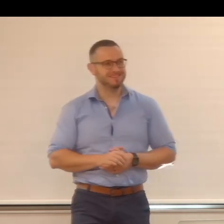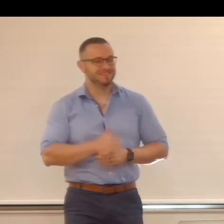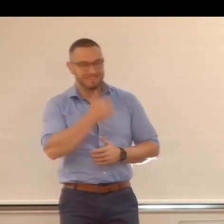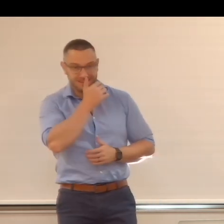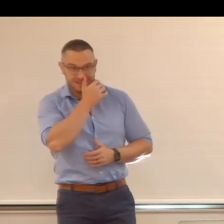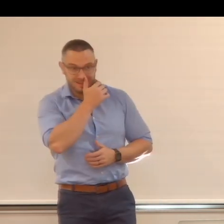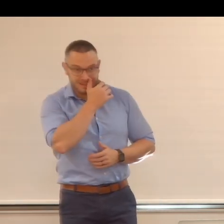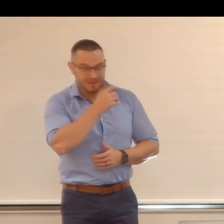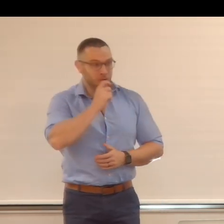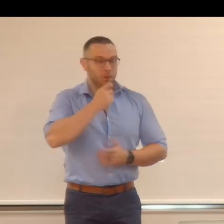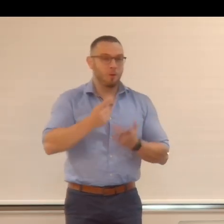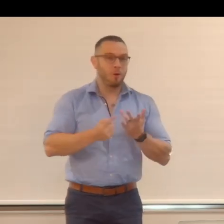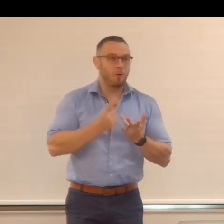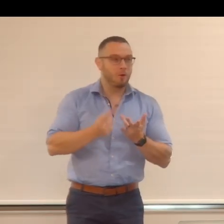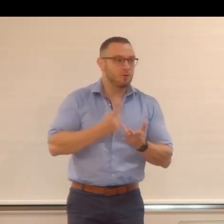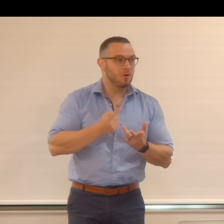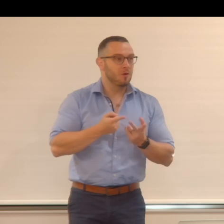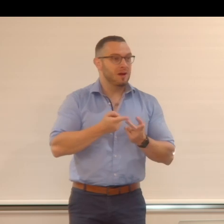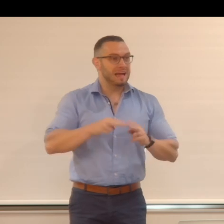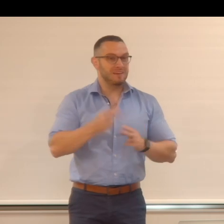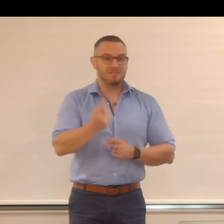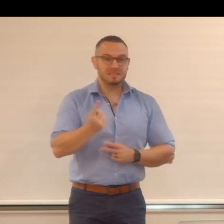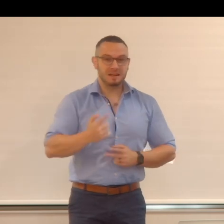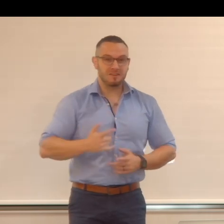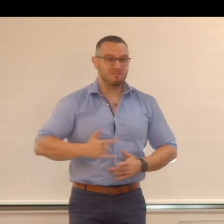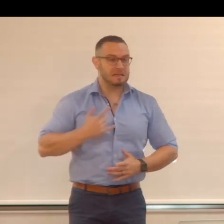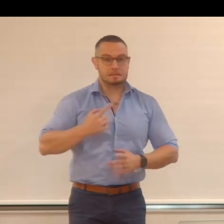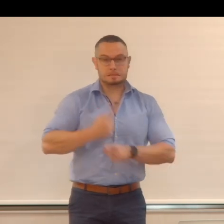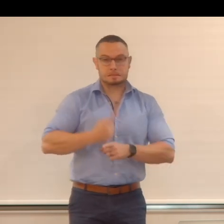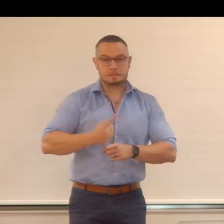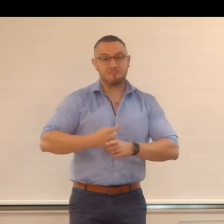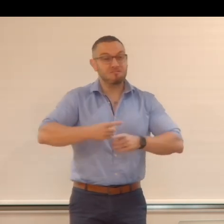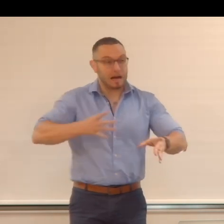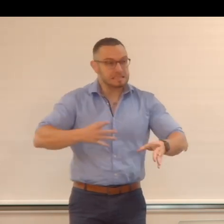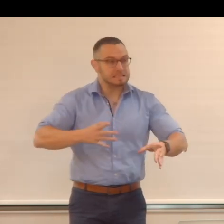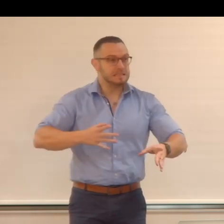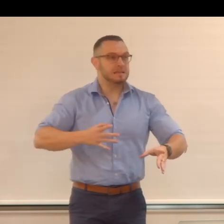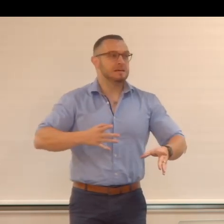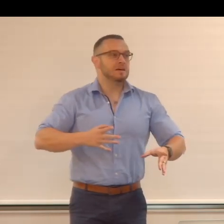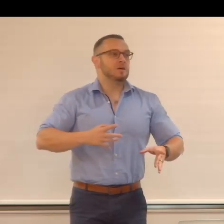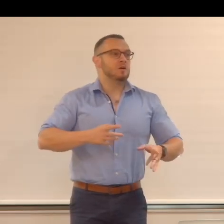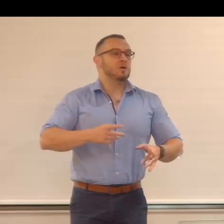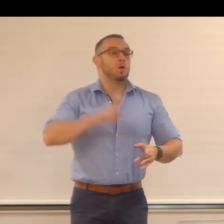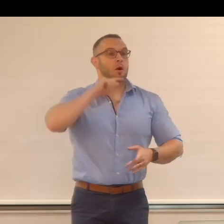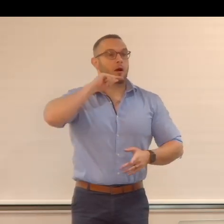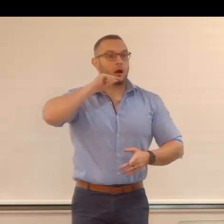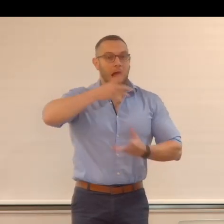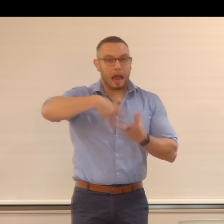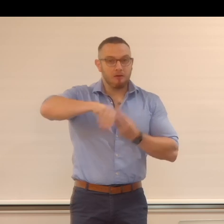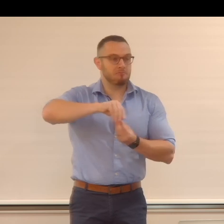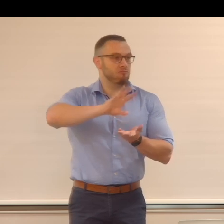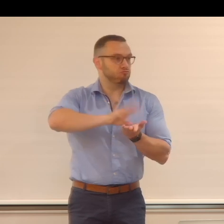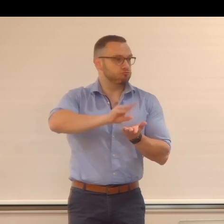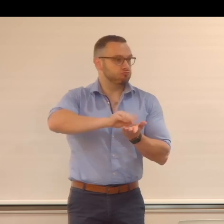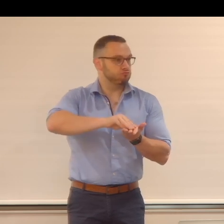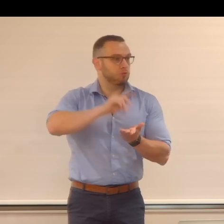And they will be also indicating you if you might be speaking too quickly also for them to be signing. We're recording the whole event, and it will then